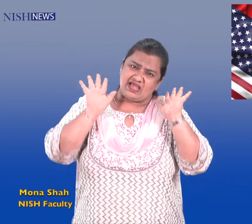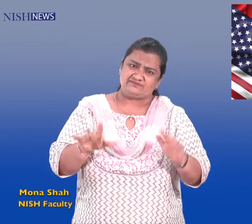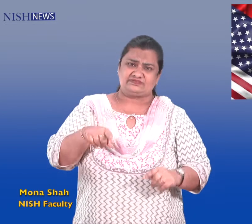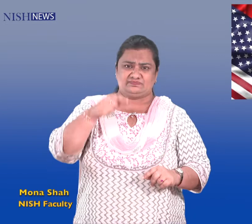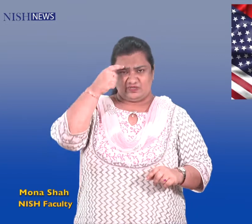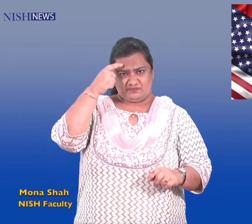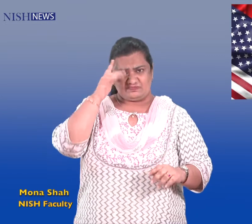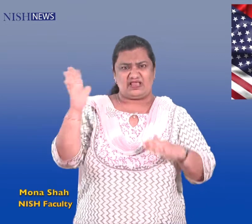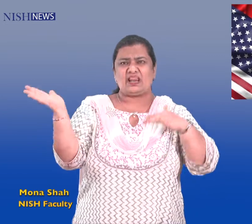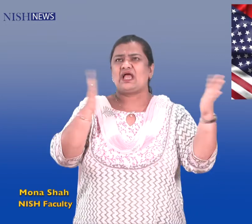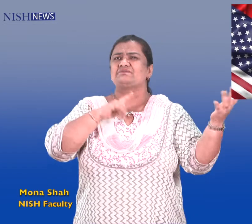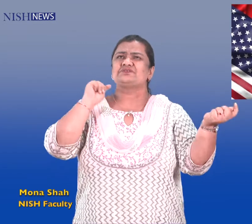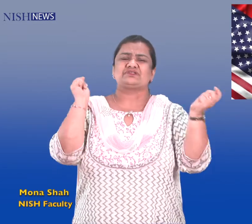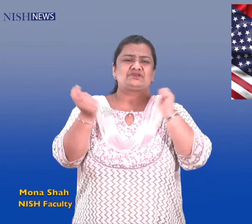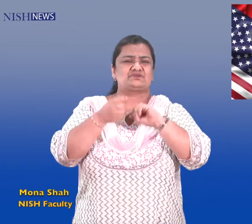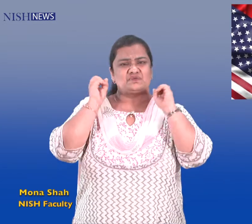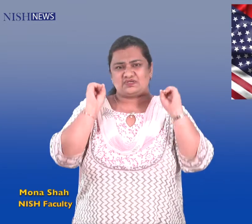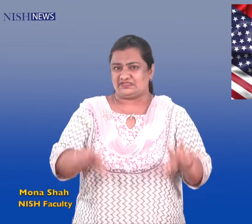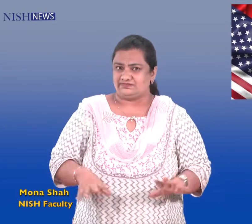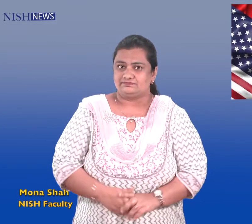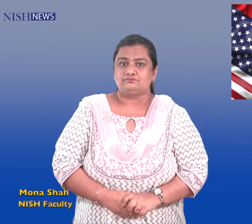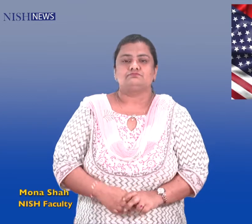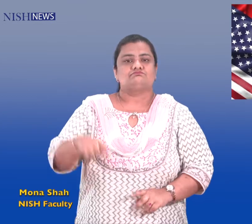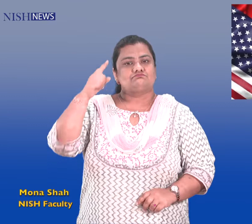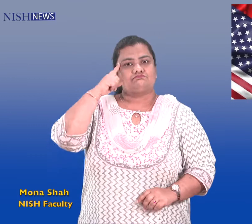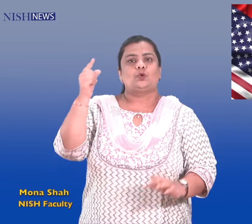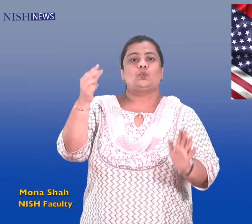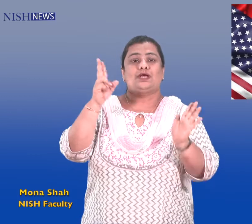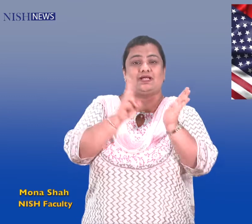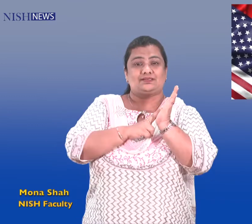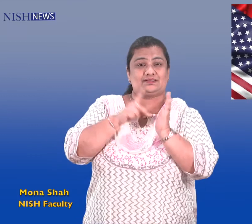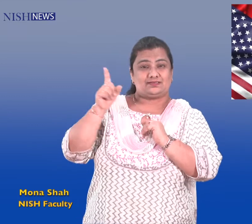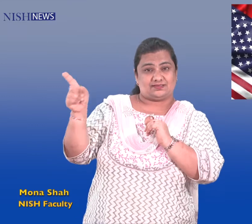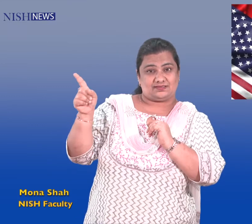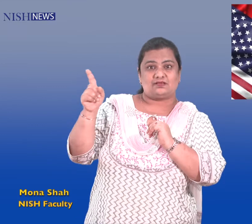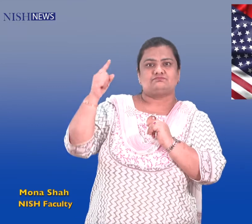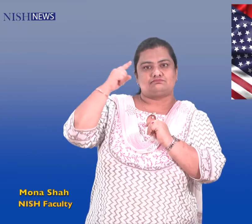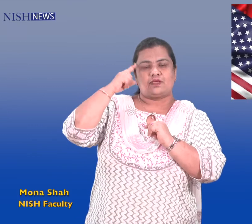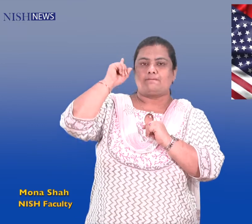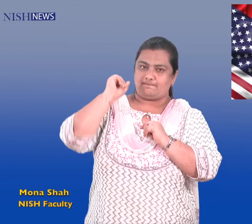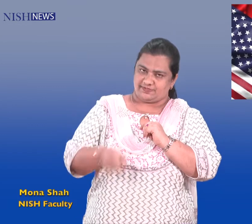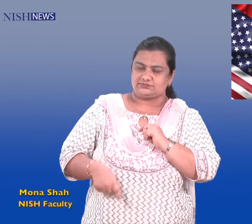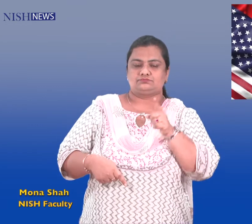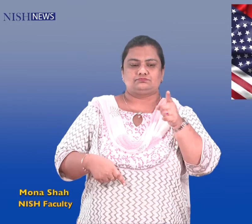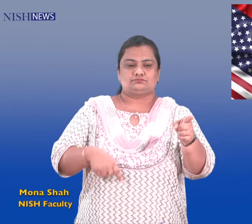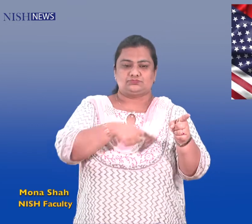In separate news conferences, Chinese climate envoy Xi Shenhua and US counterpart John Kerry